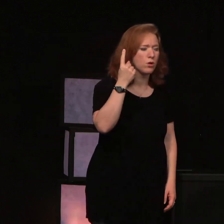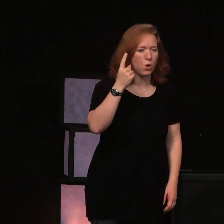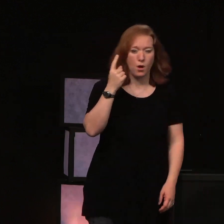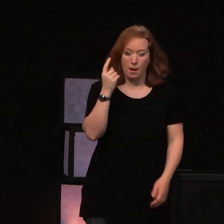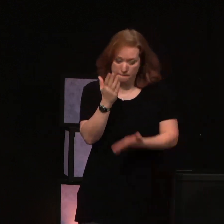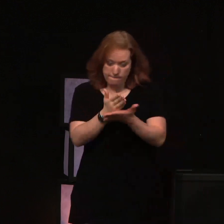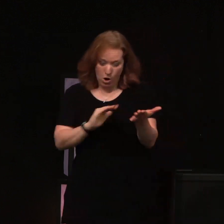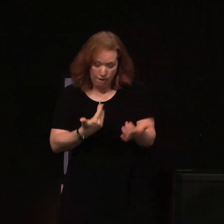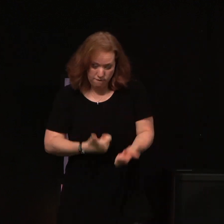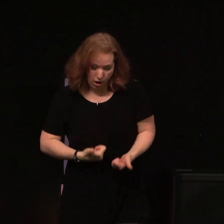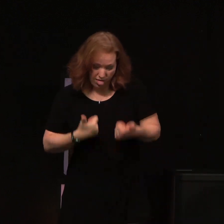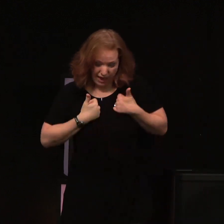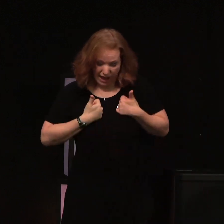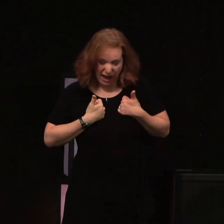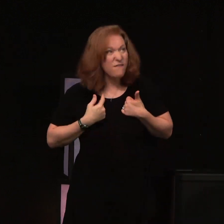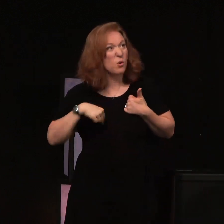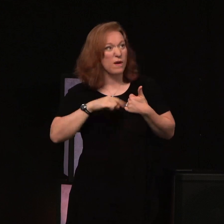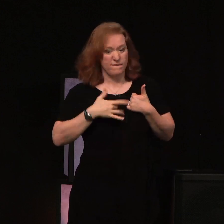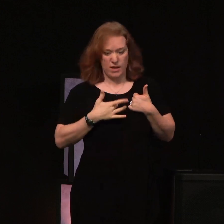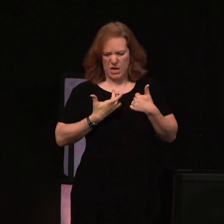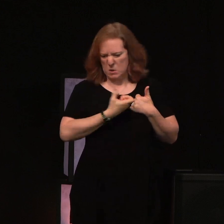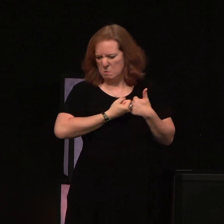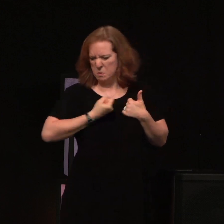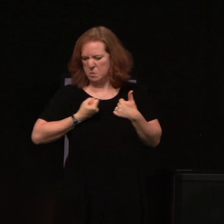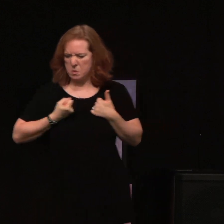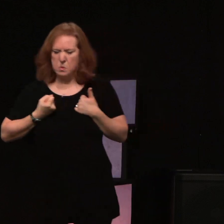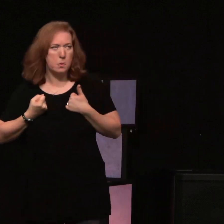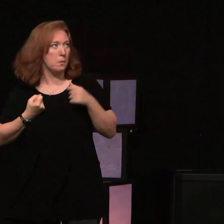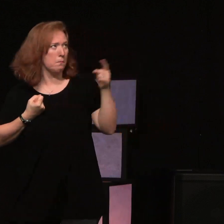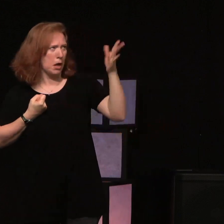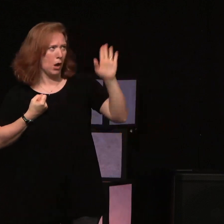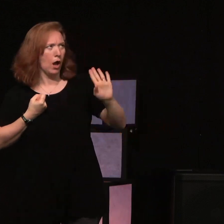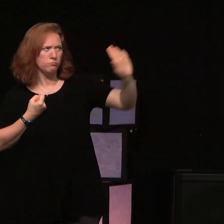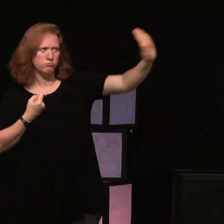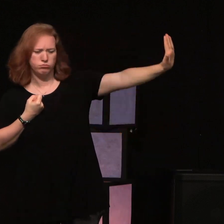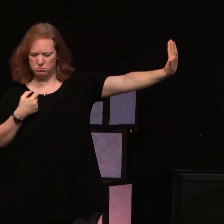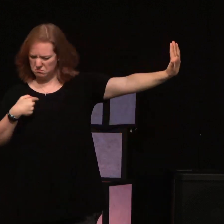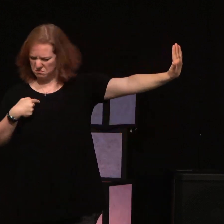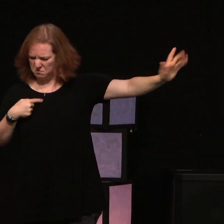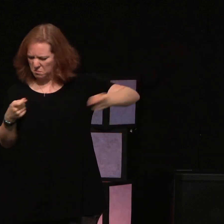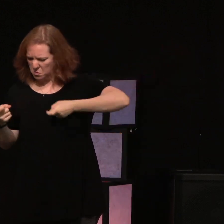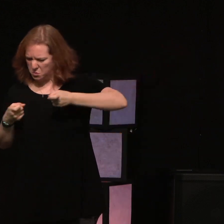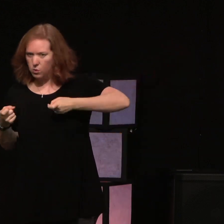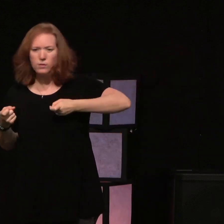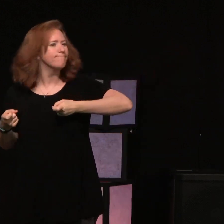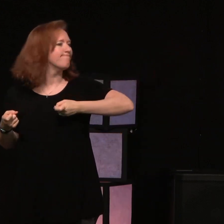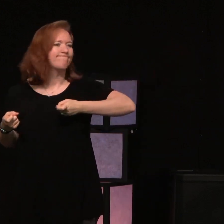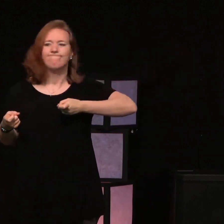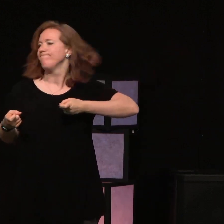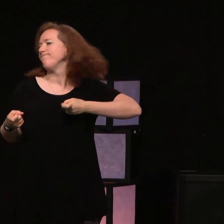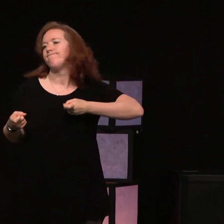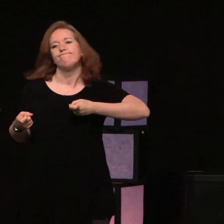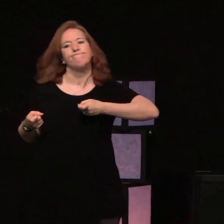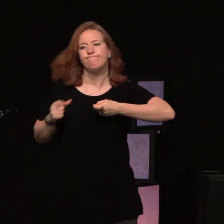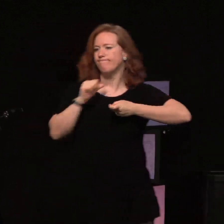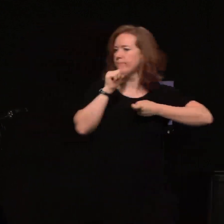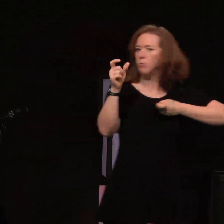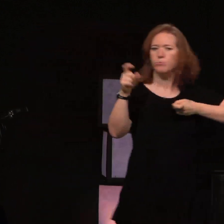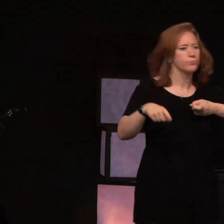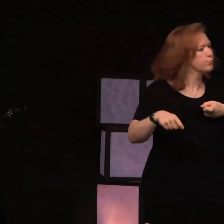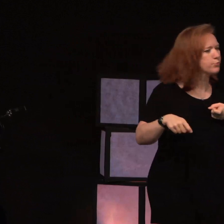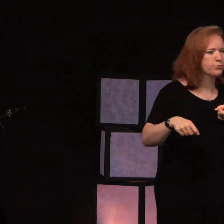our life that should be separate over here and God's over there. And any area you identify